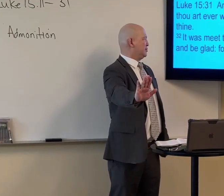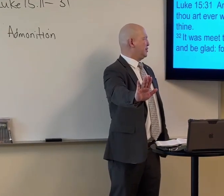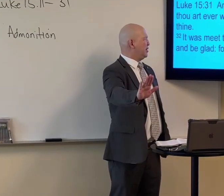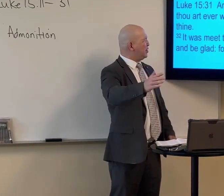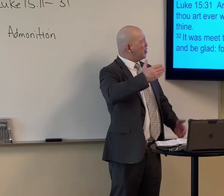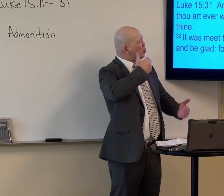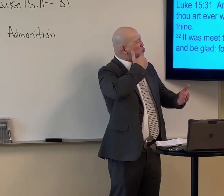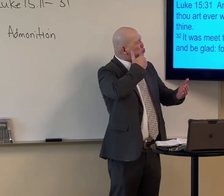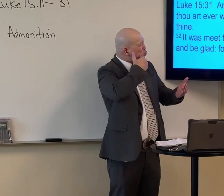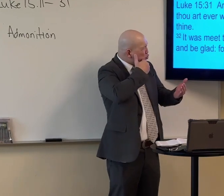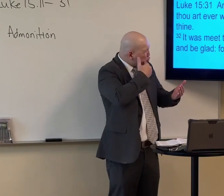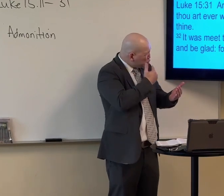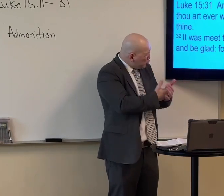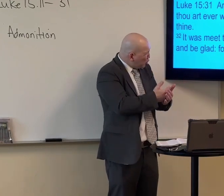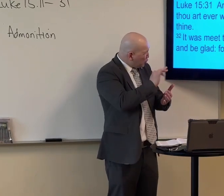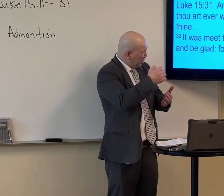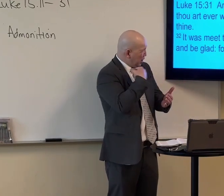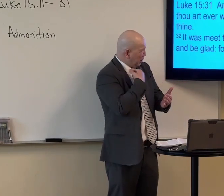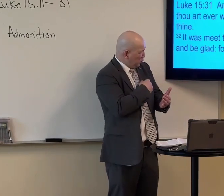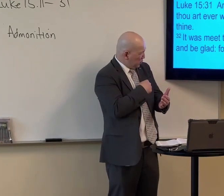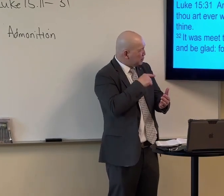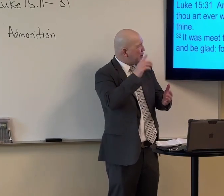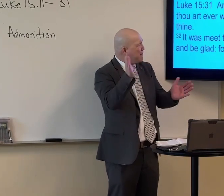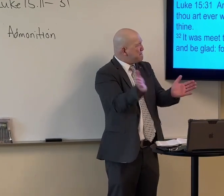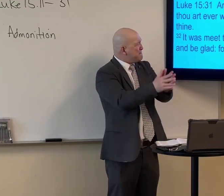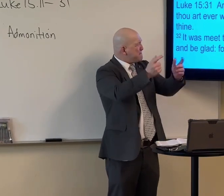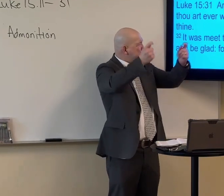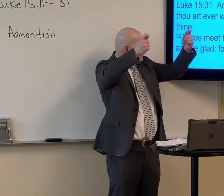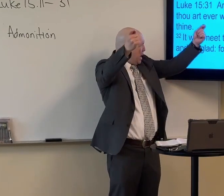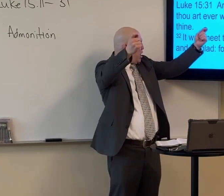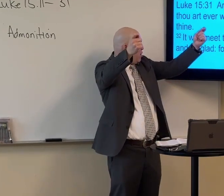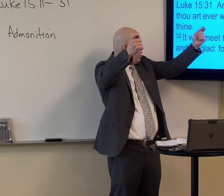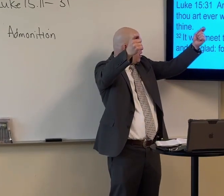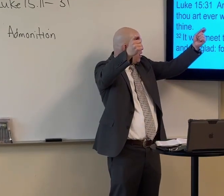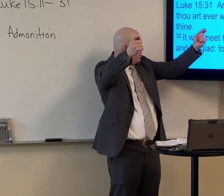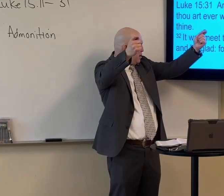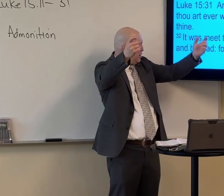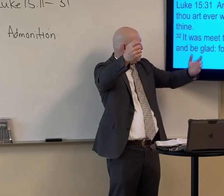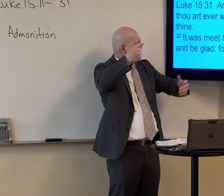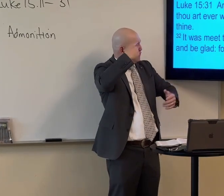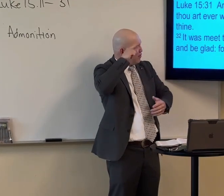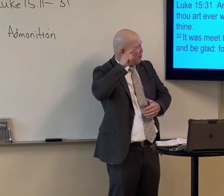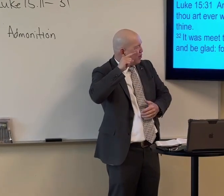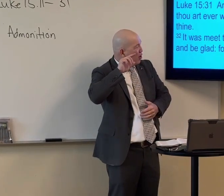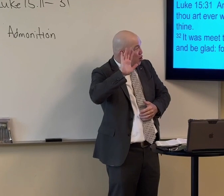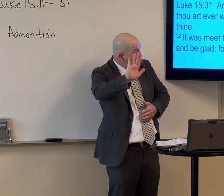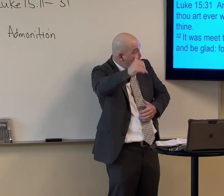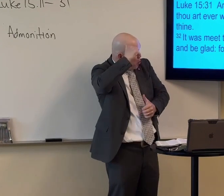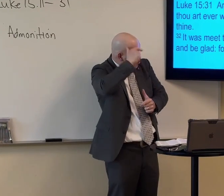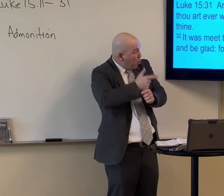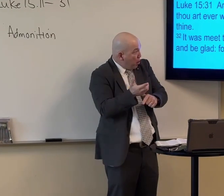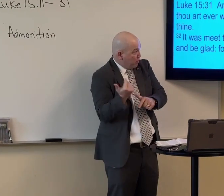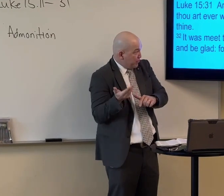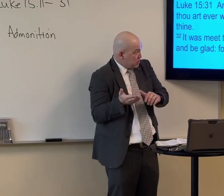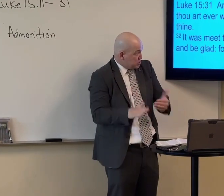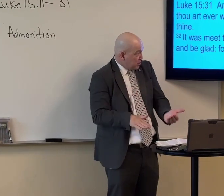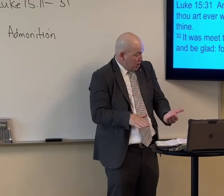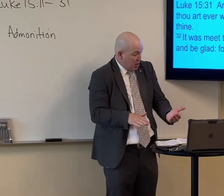thine. It was meet that we should make merry and be glad, for